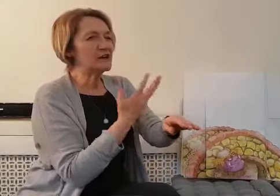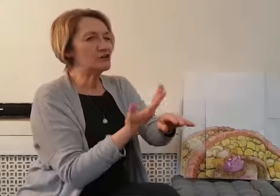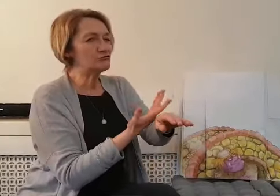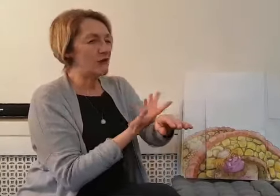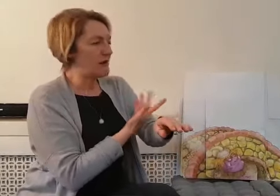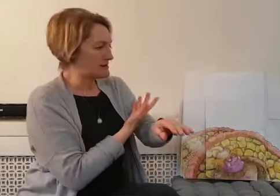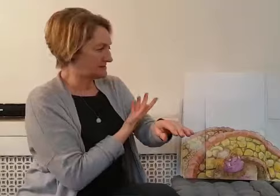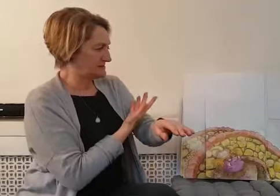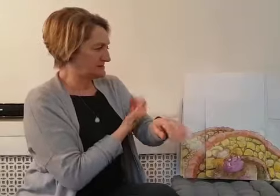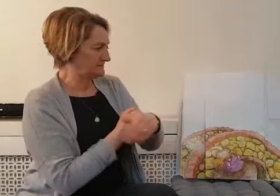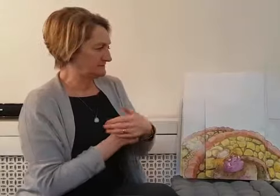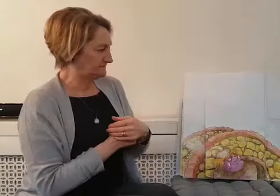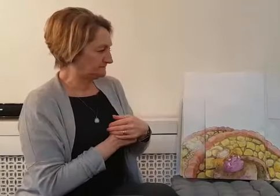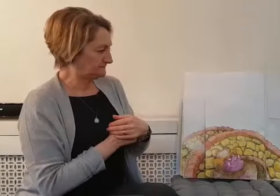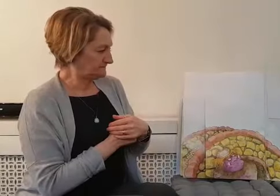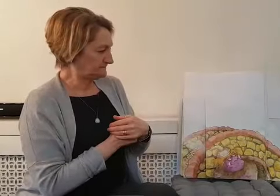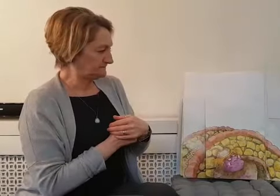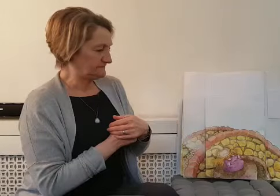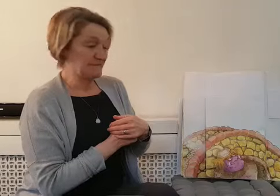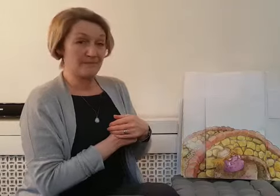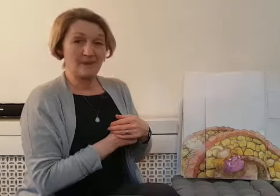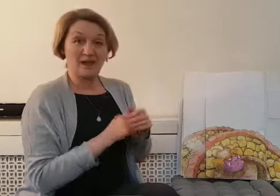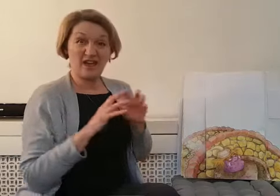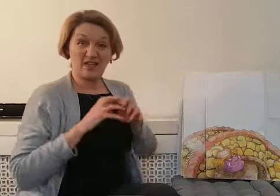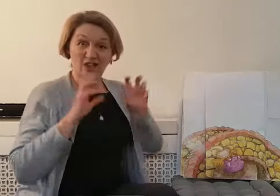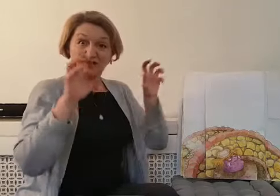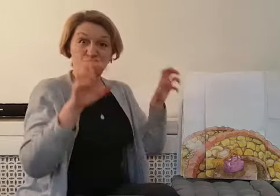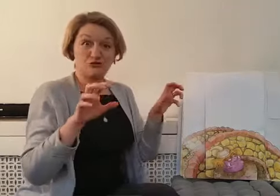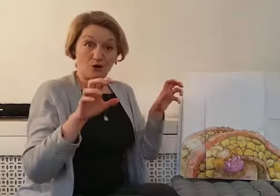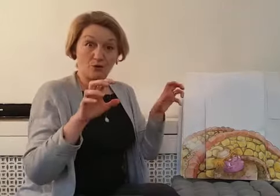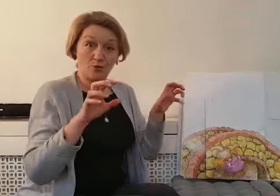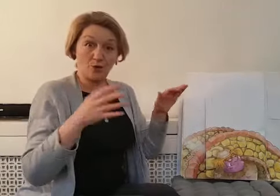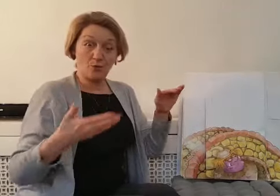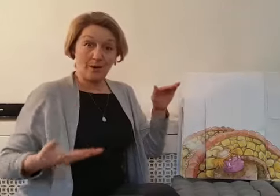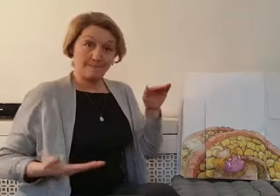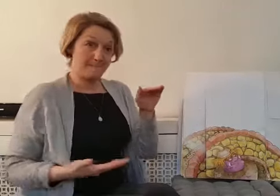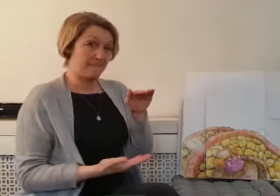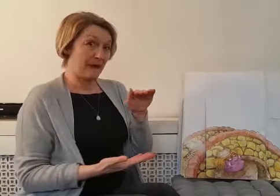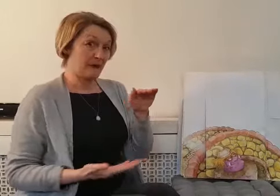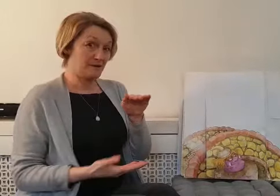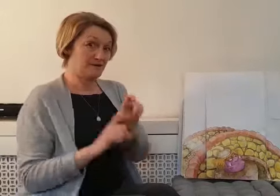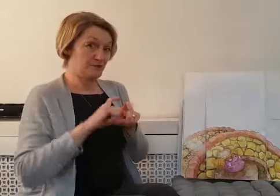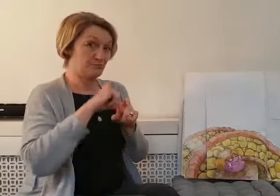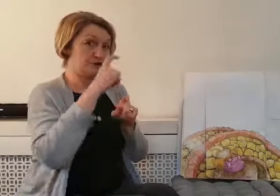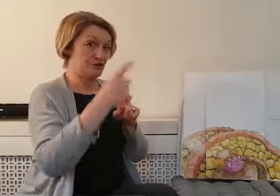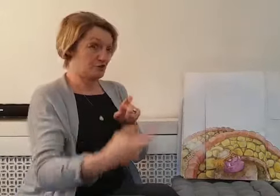grass. And the troll went back under the bridge.